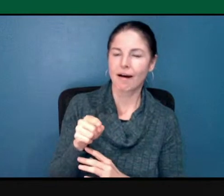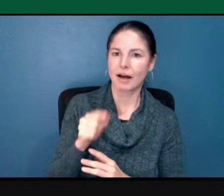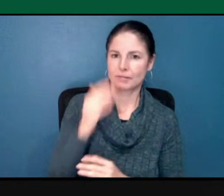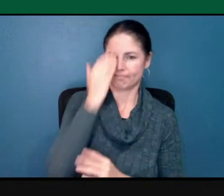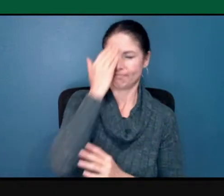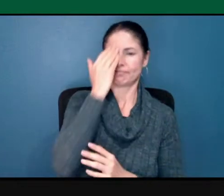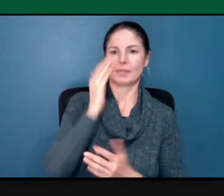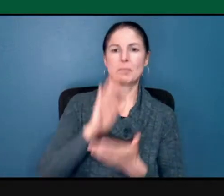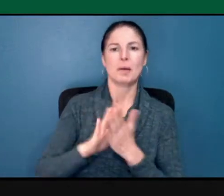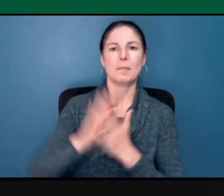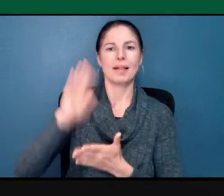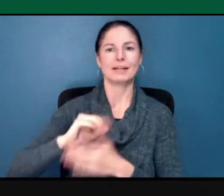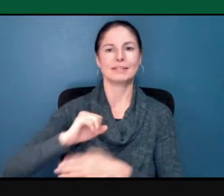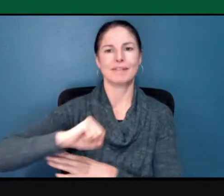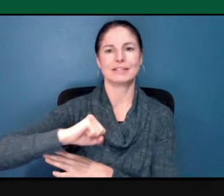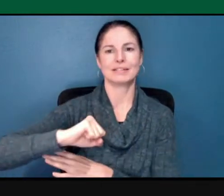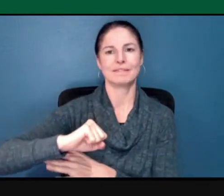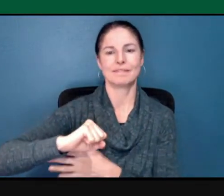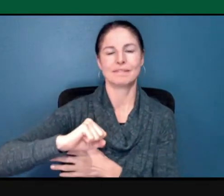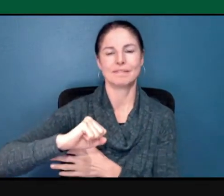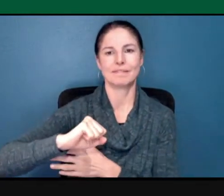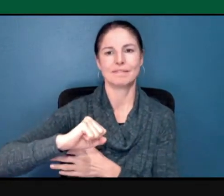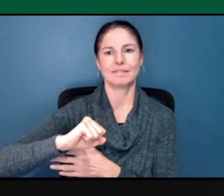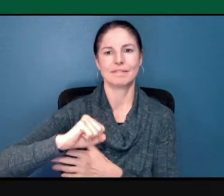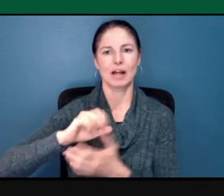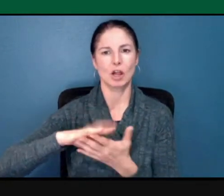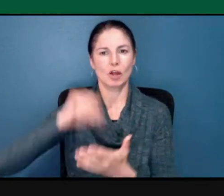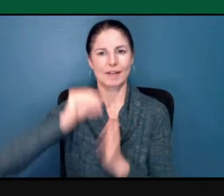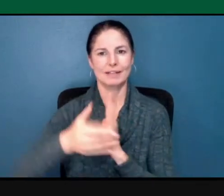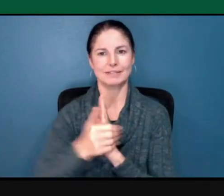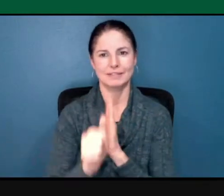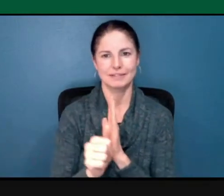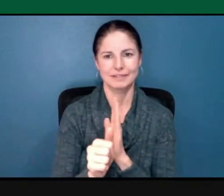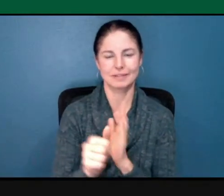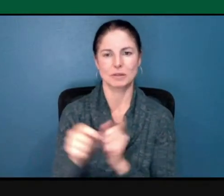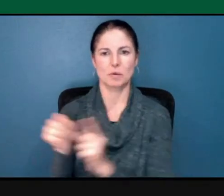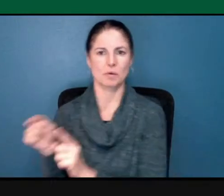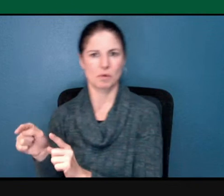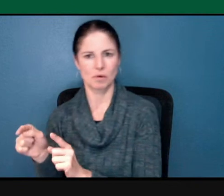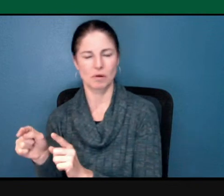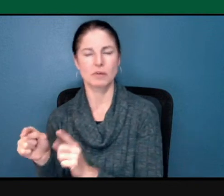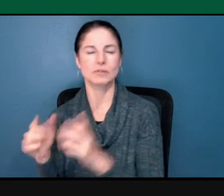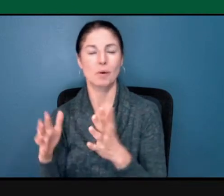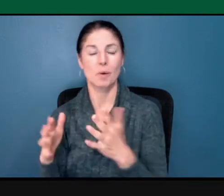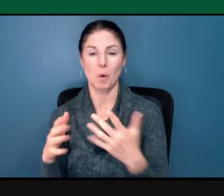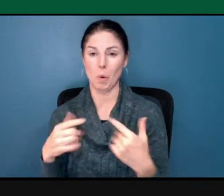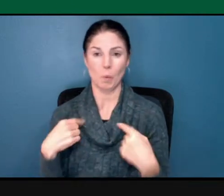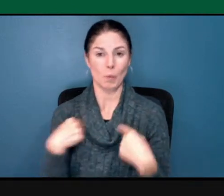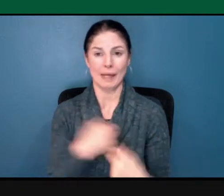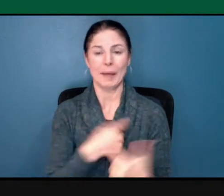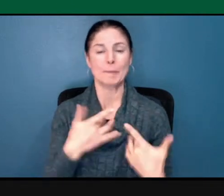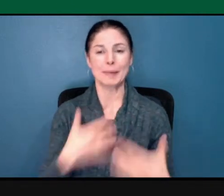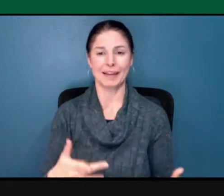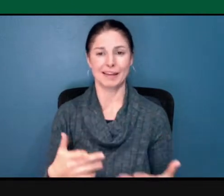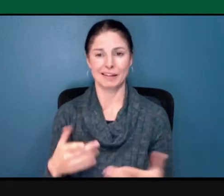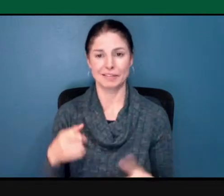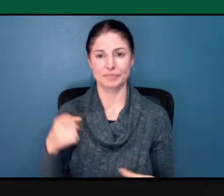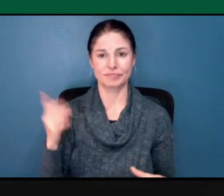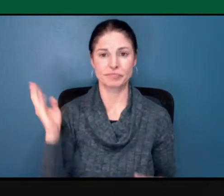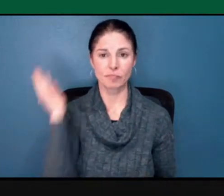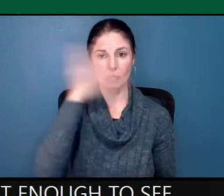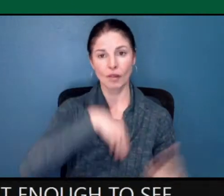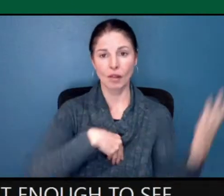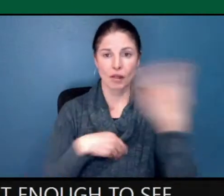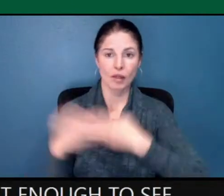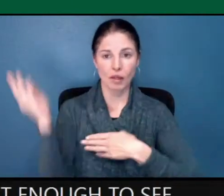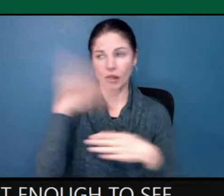And I think it's really important. We don't do enough to see people as people. And once we really develop those one-on